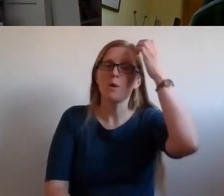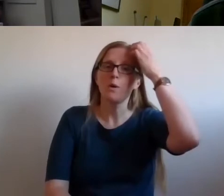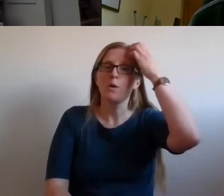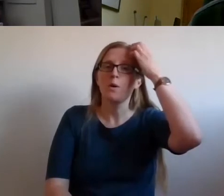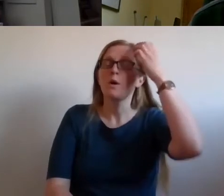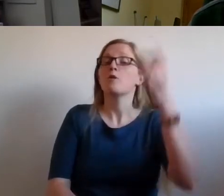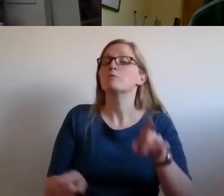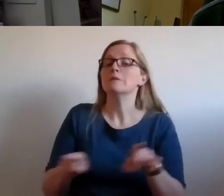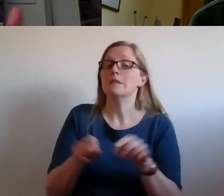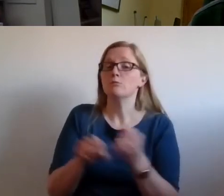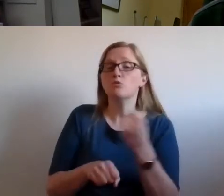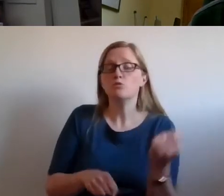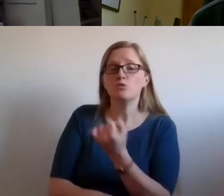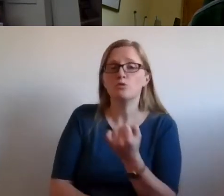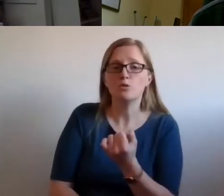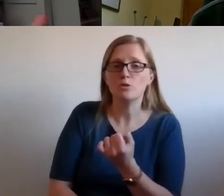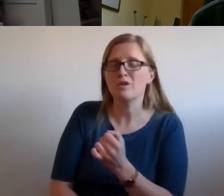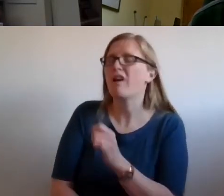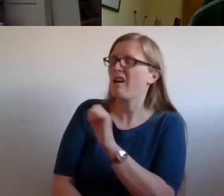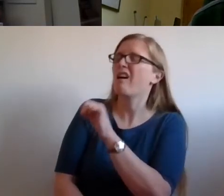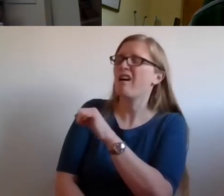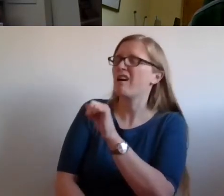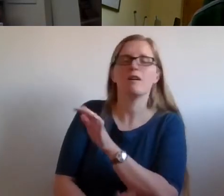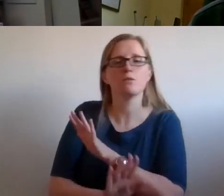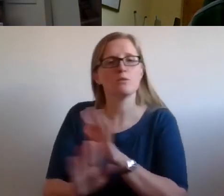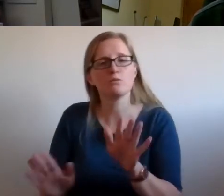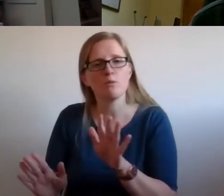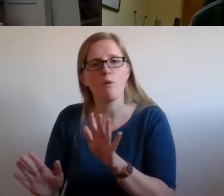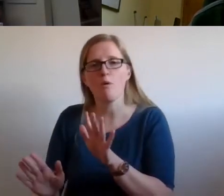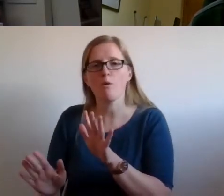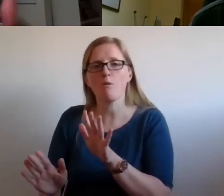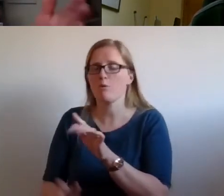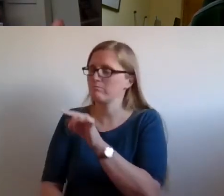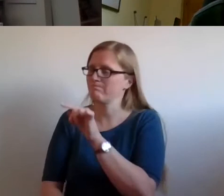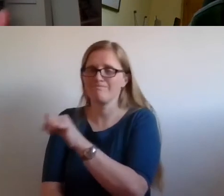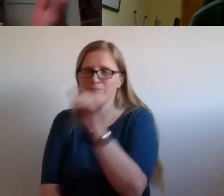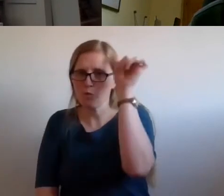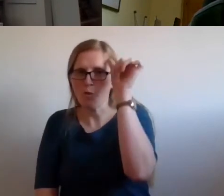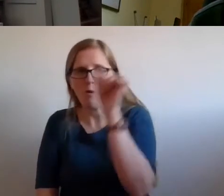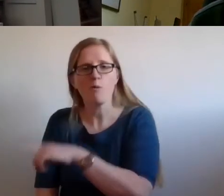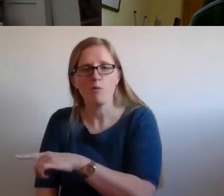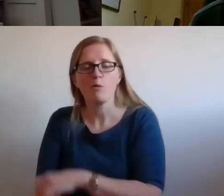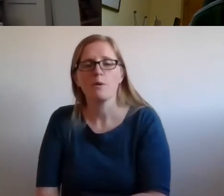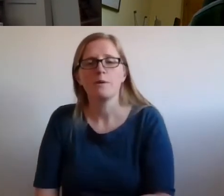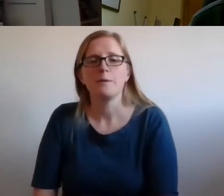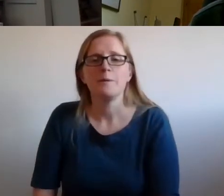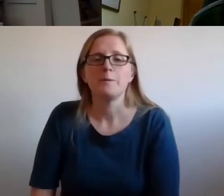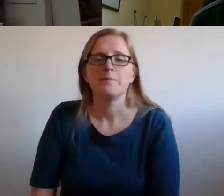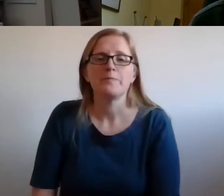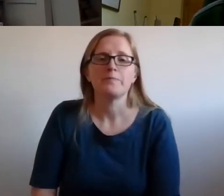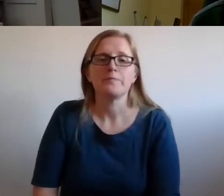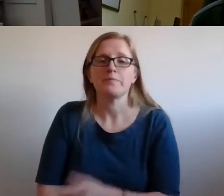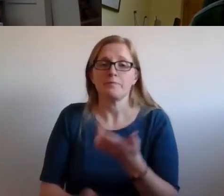attitude. And so there was a real commonality with a human rights based approach there. And, and, and we had lots of conversations, and